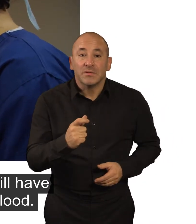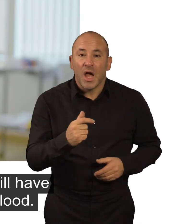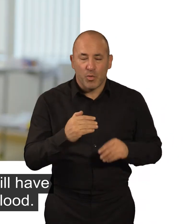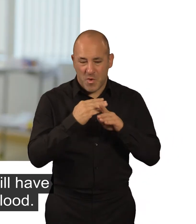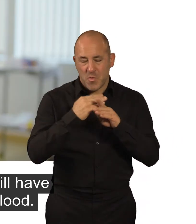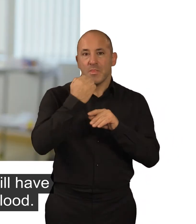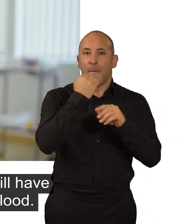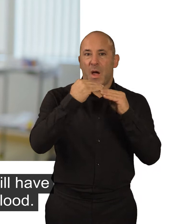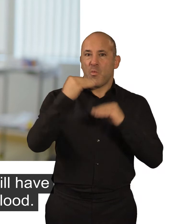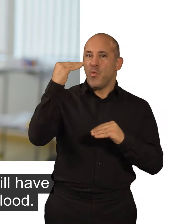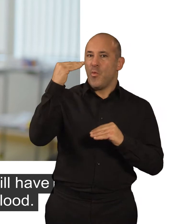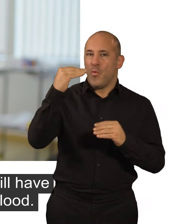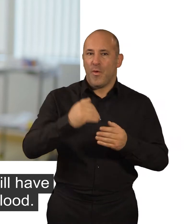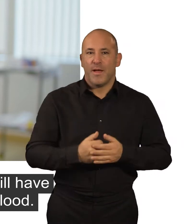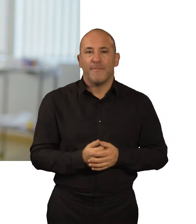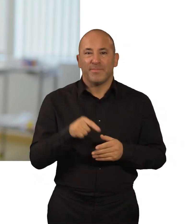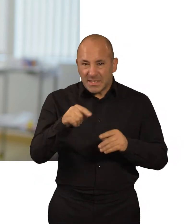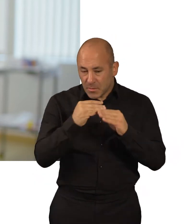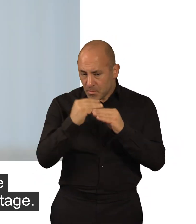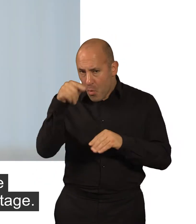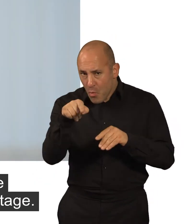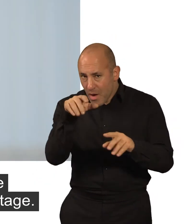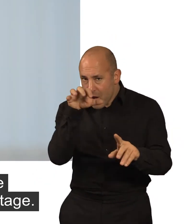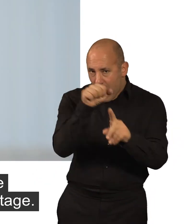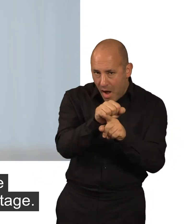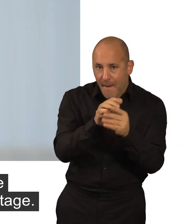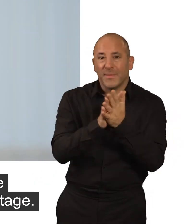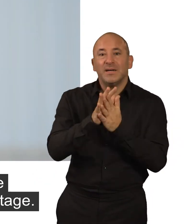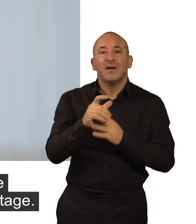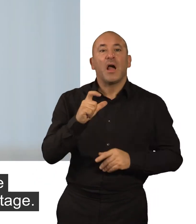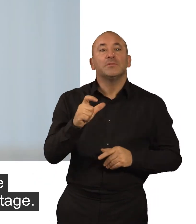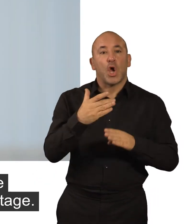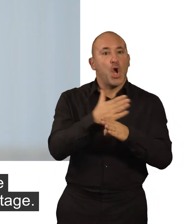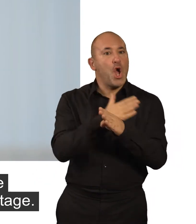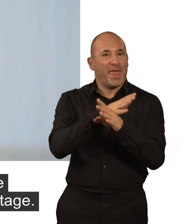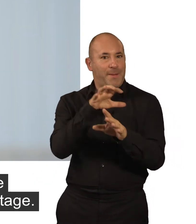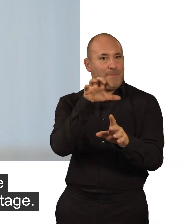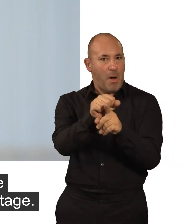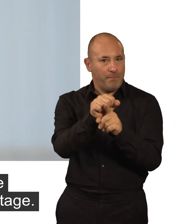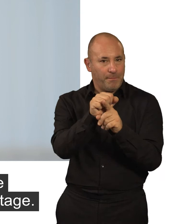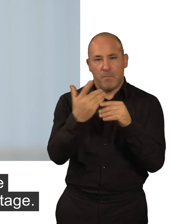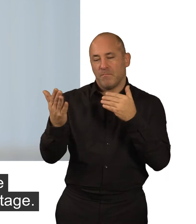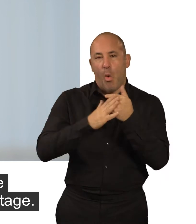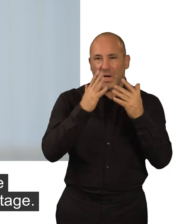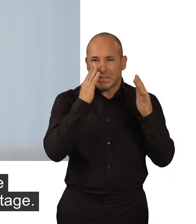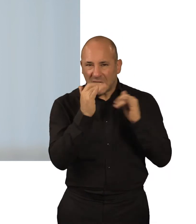have much higher values in their blood. It is a marker to diagnose prostate cancer at an early stage.